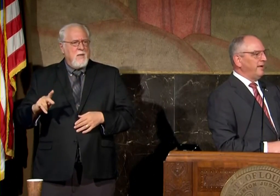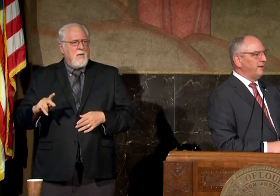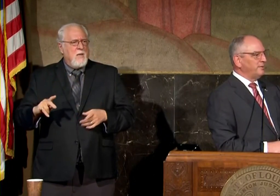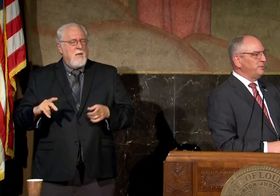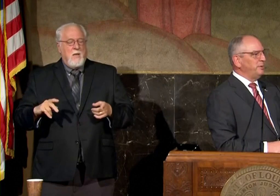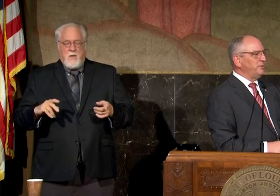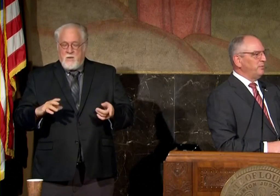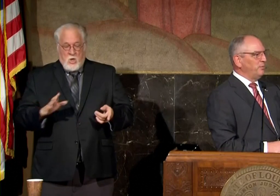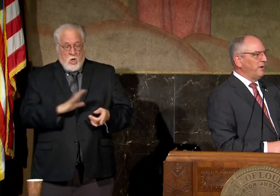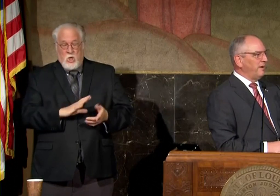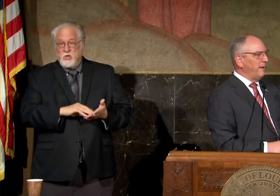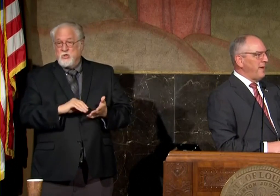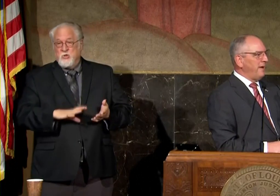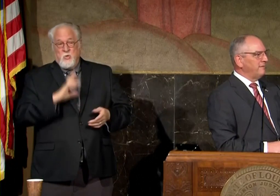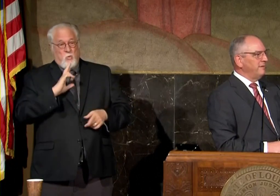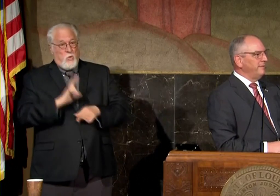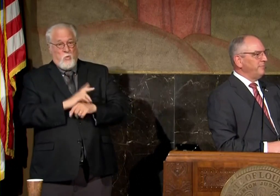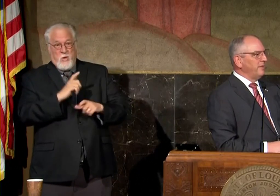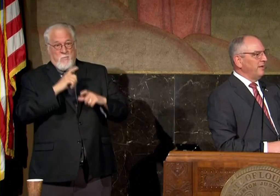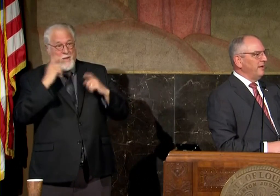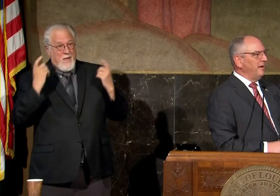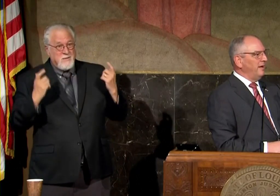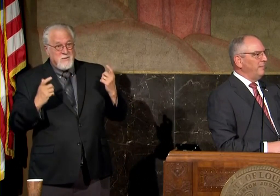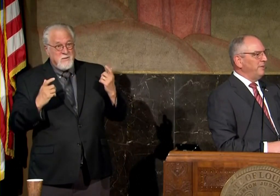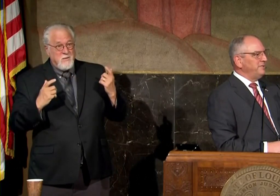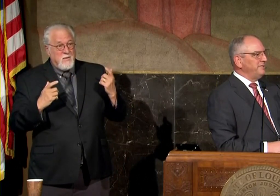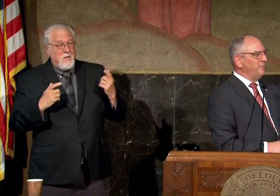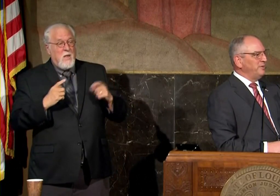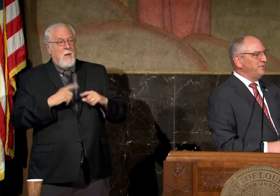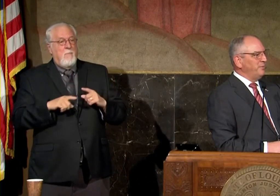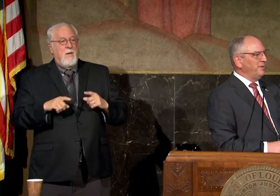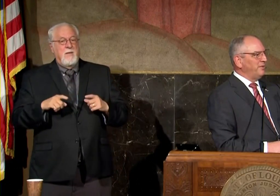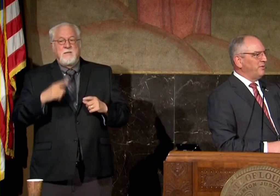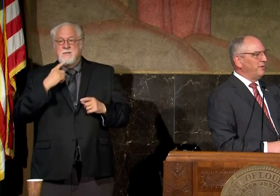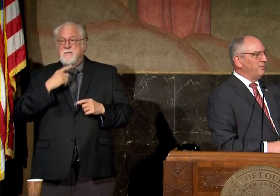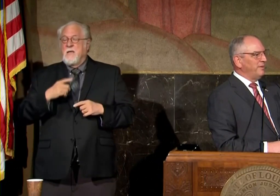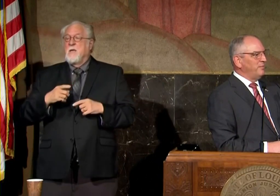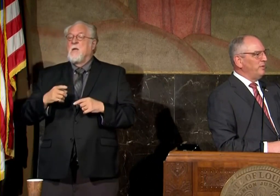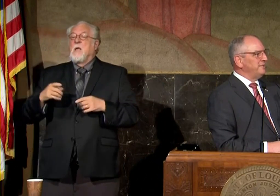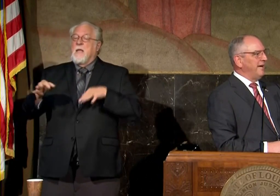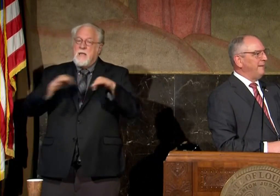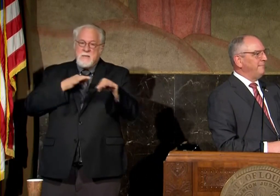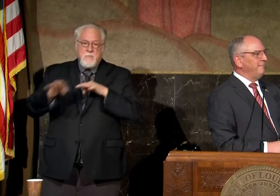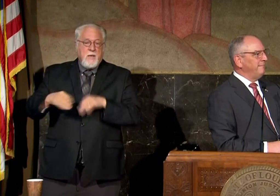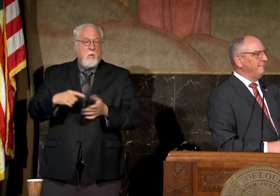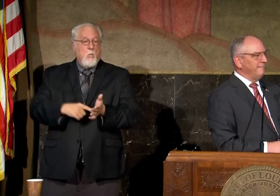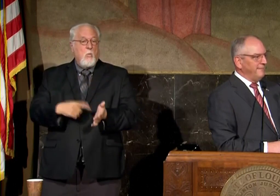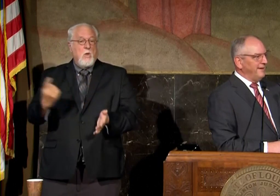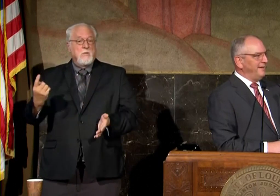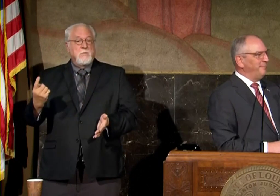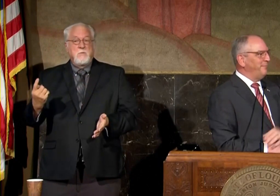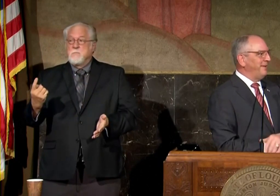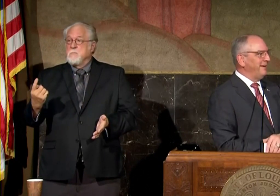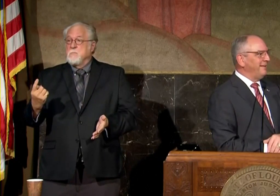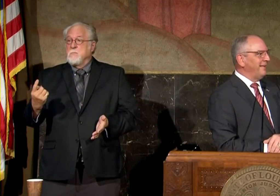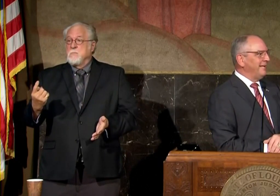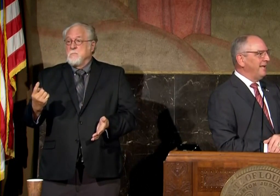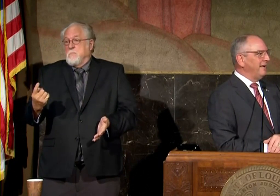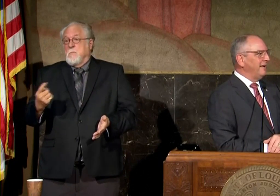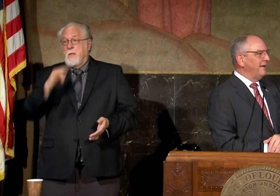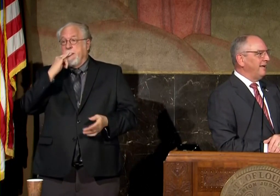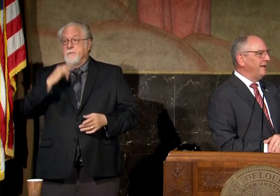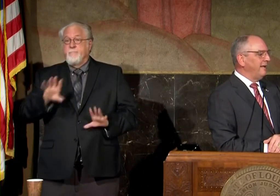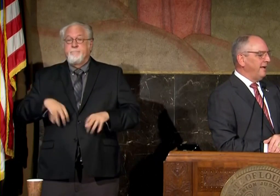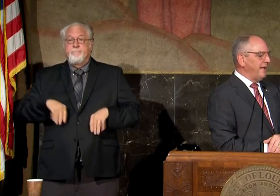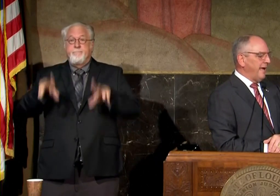no way her students would wear a mask uh but she said once she went through it with them one time um they they